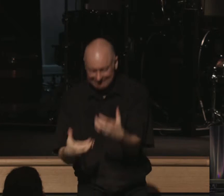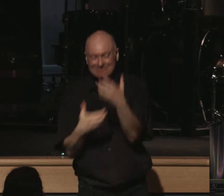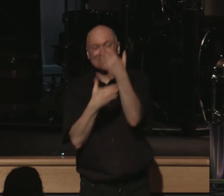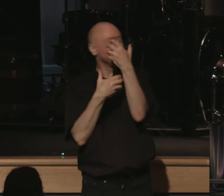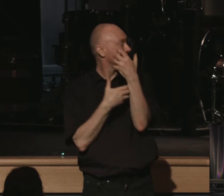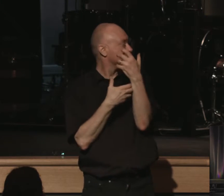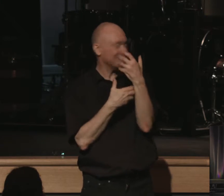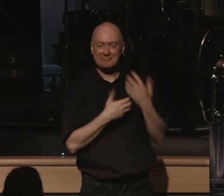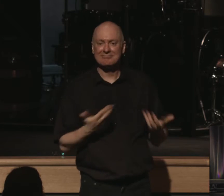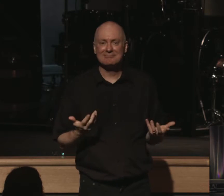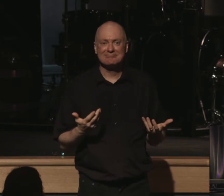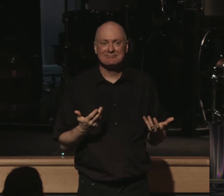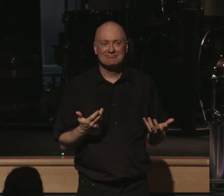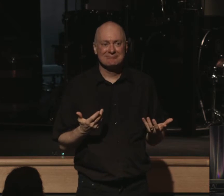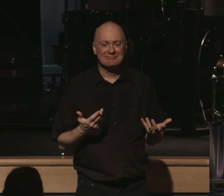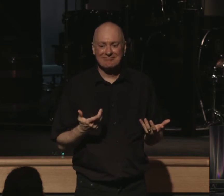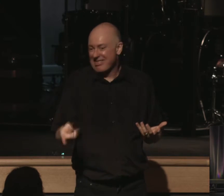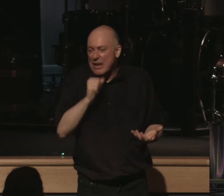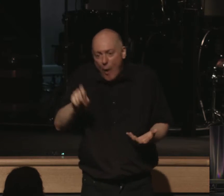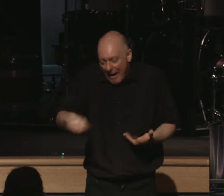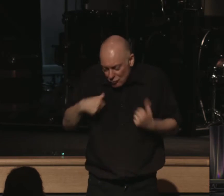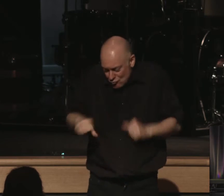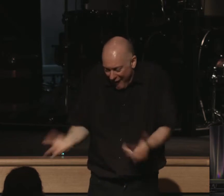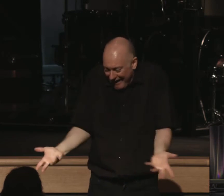and they don't have to try any harder. They're safe.